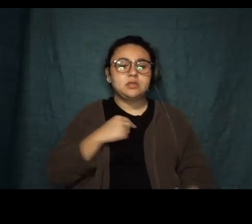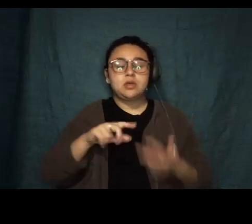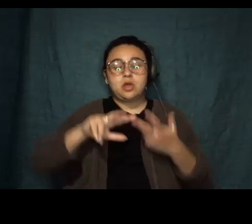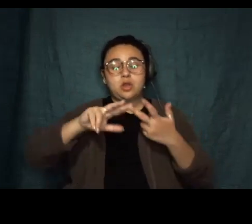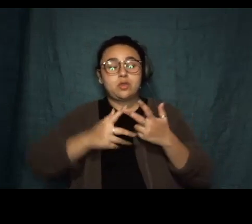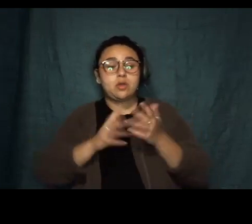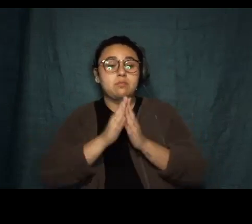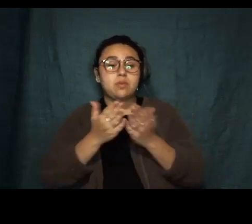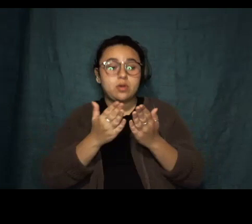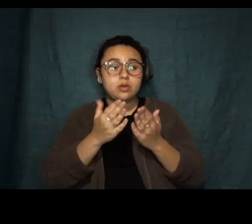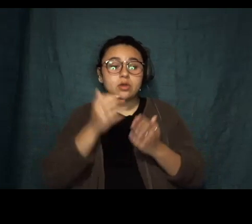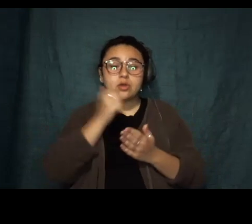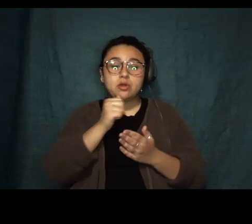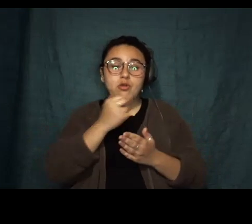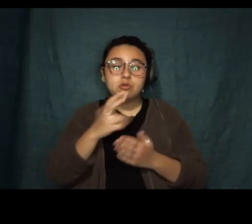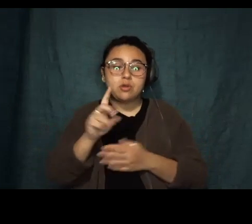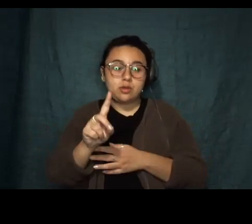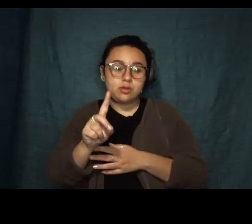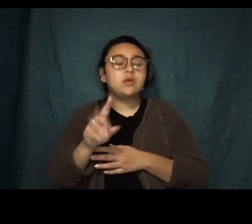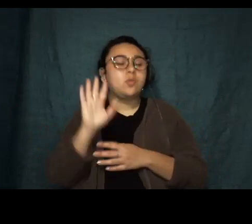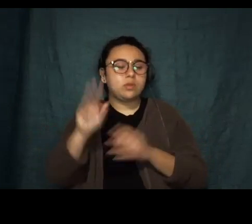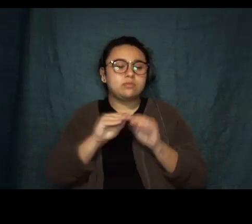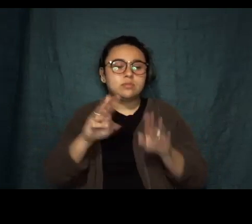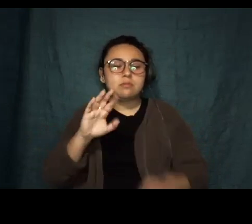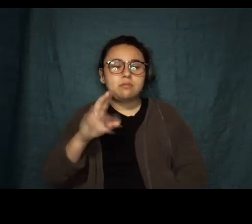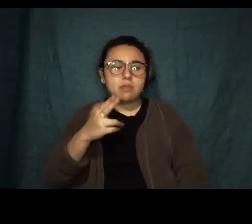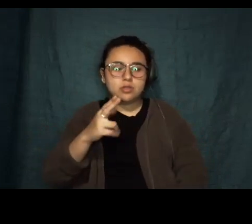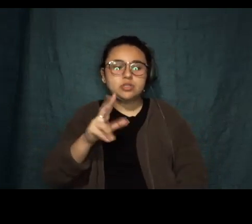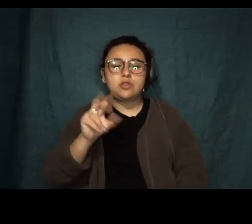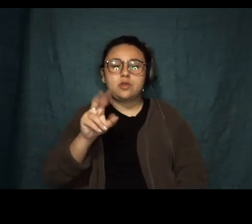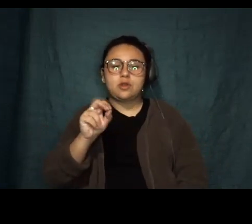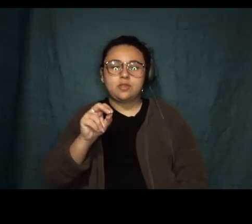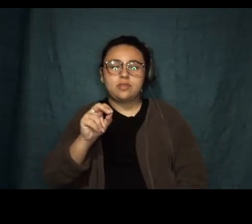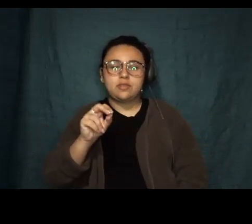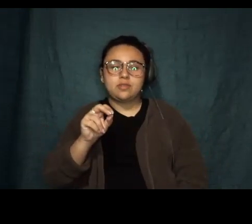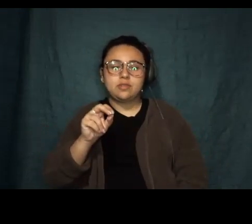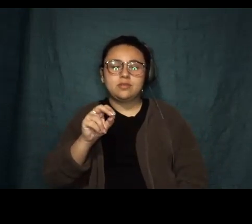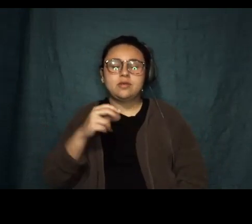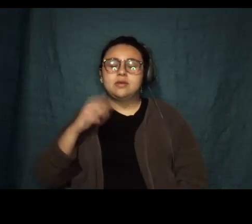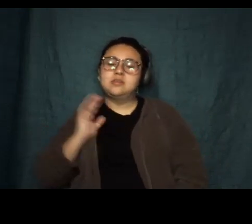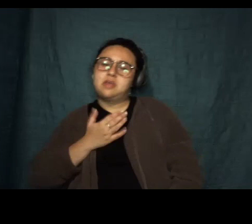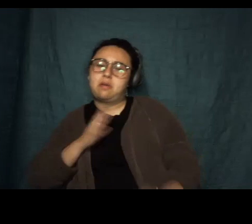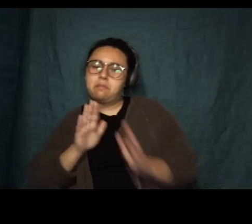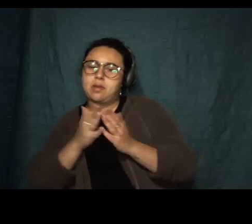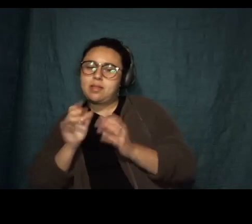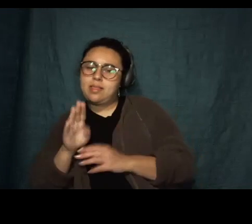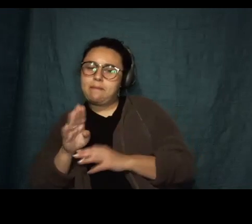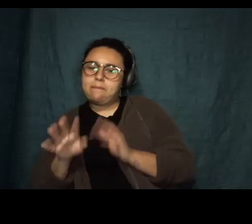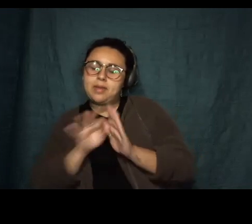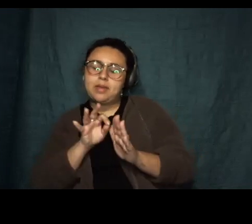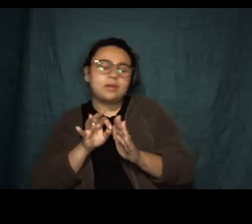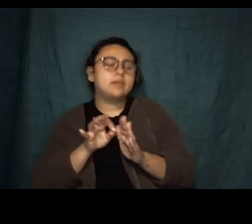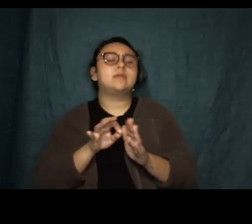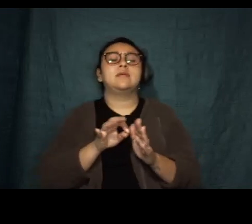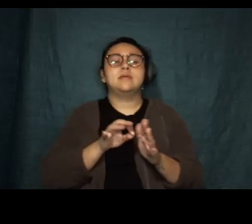is forthcoming on March 30th from Bloomsbury and is a rumpus book club pick. More on that at the end of the event. A craft book body work